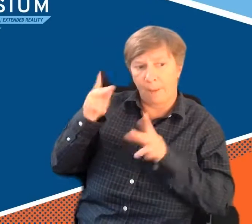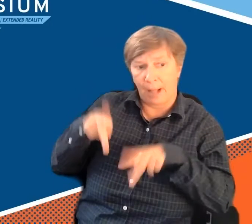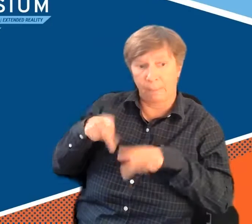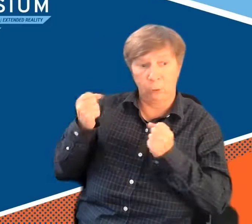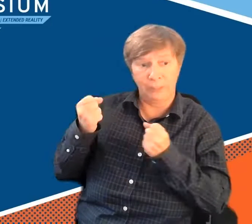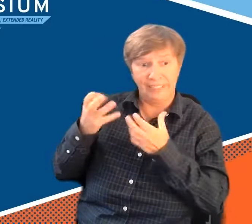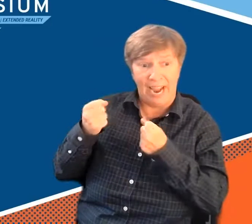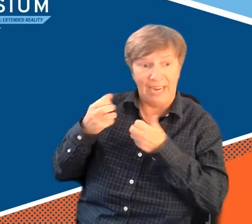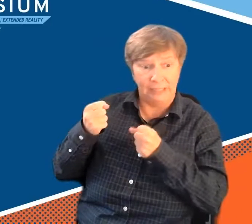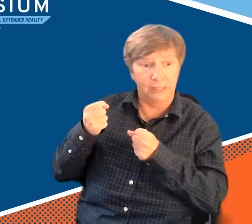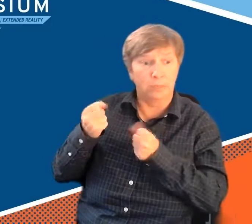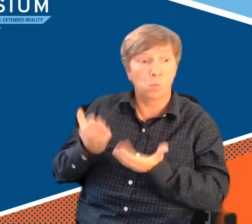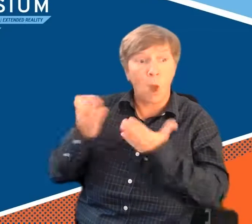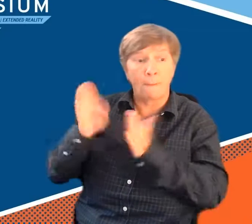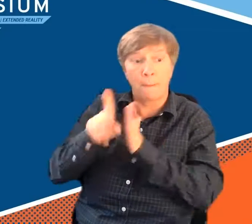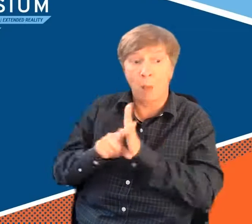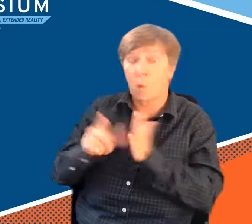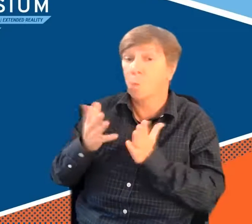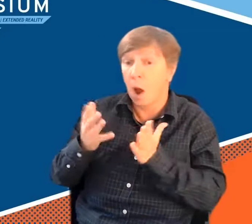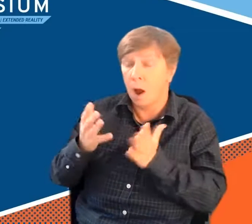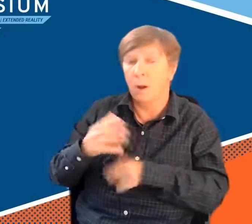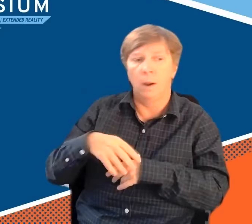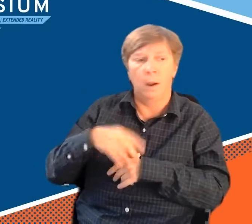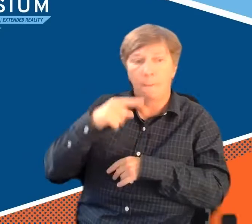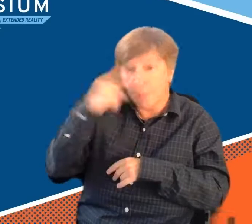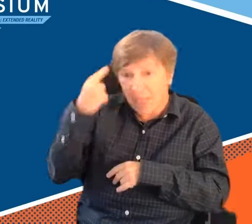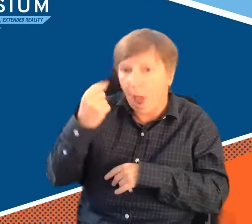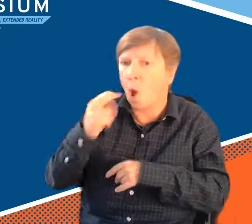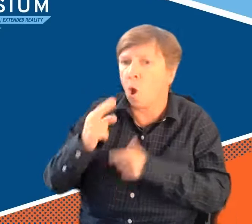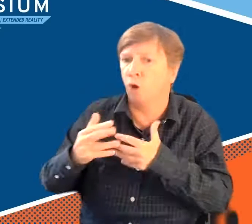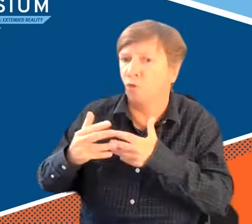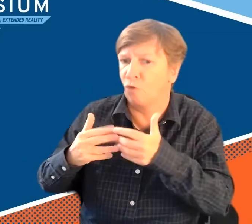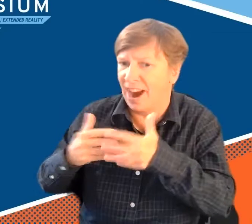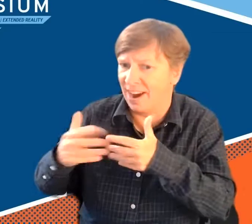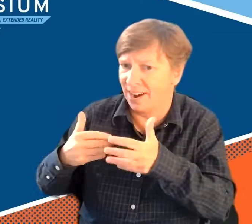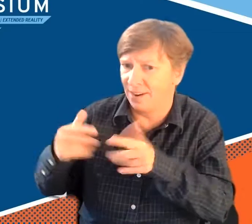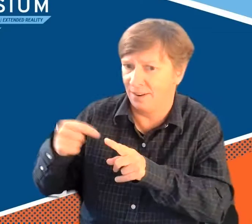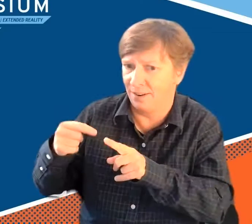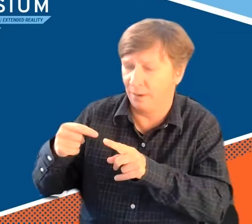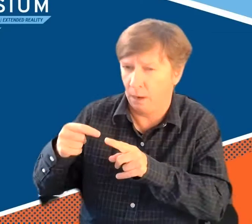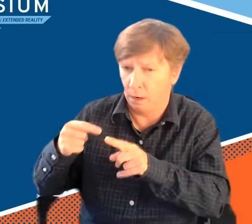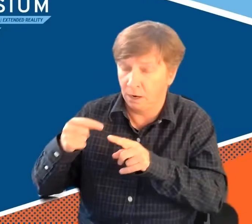signer or interpreter, the recommended background color color is black or gray.